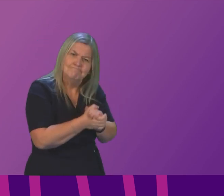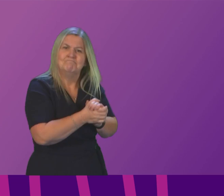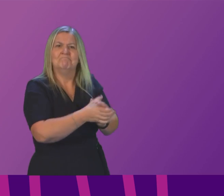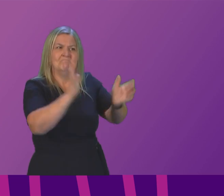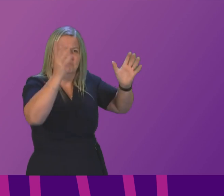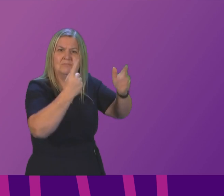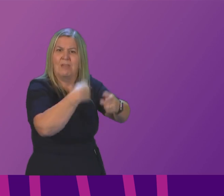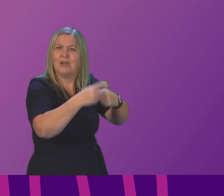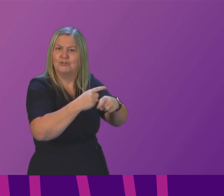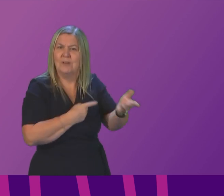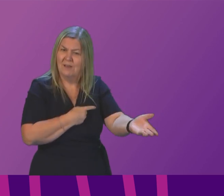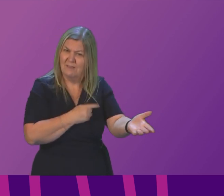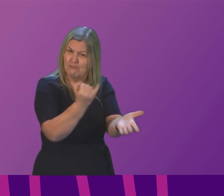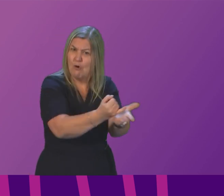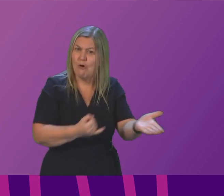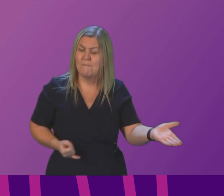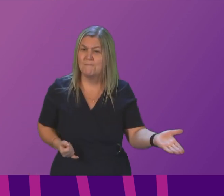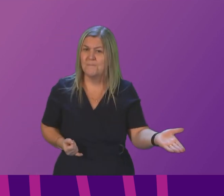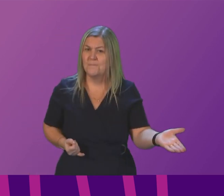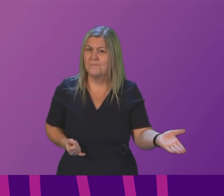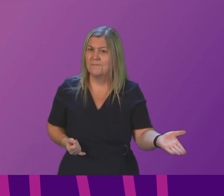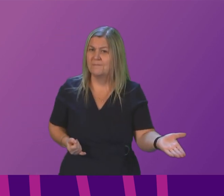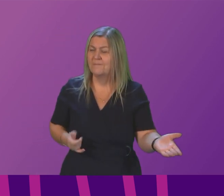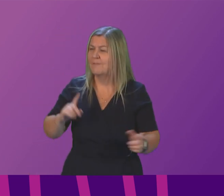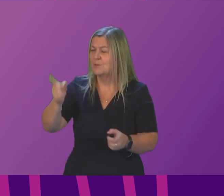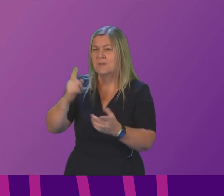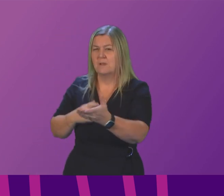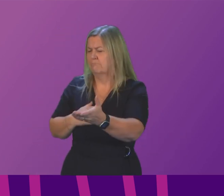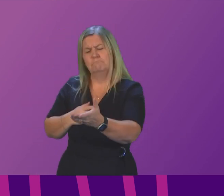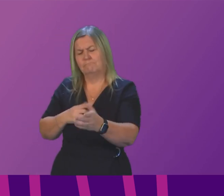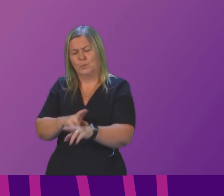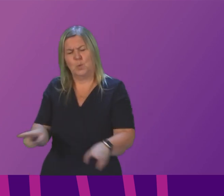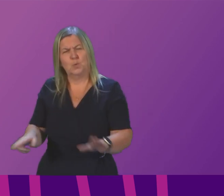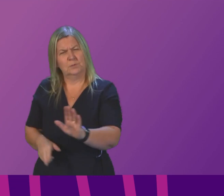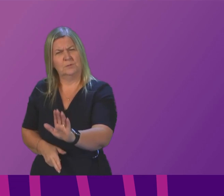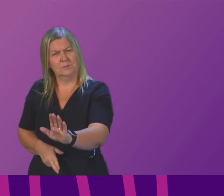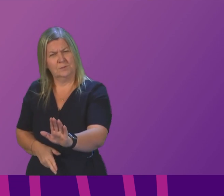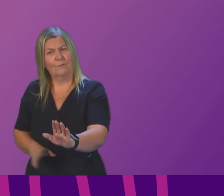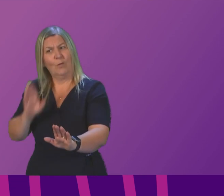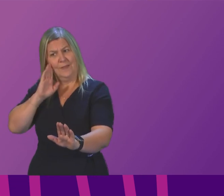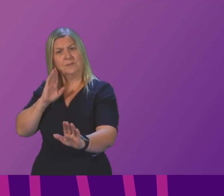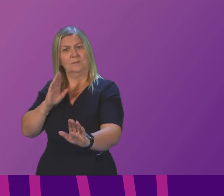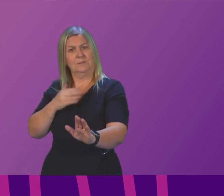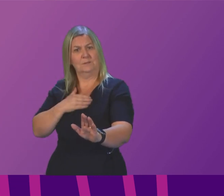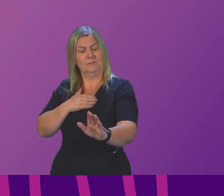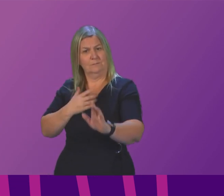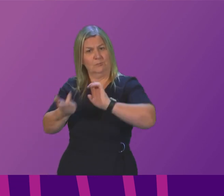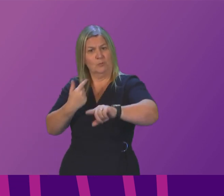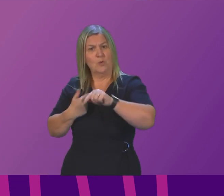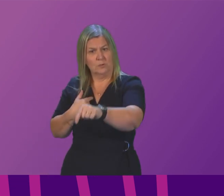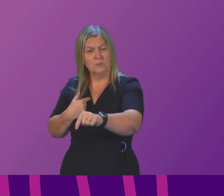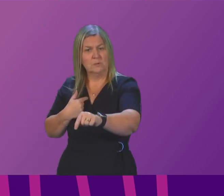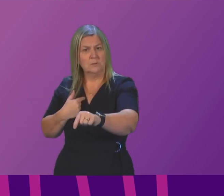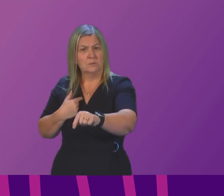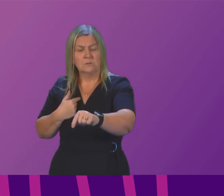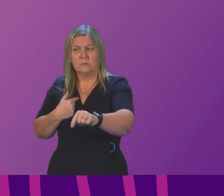wrong first minister I don't and if Anasarwar had listened to what I said he would have heard me